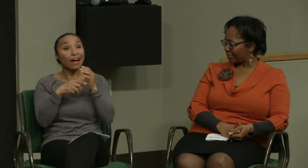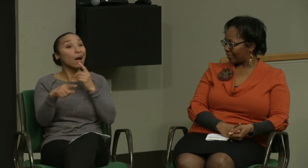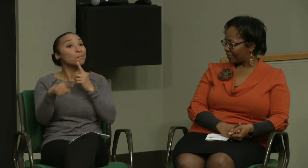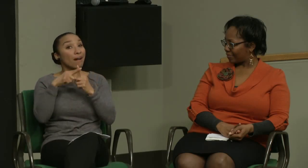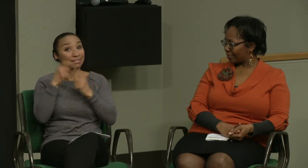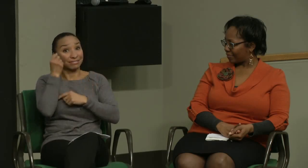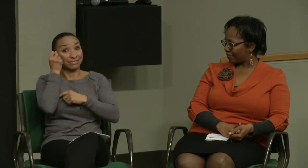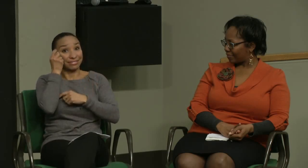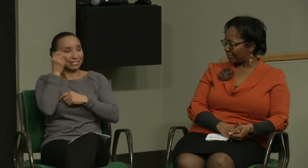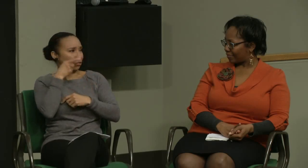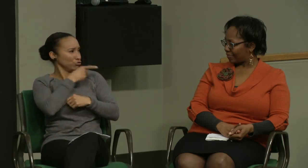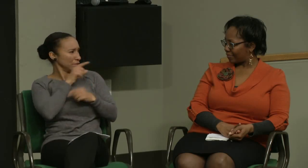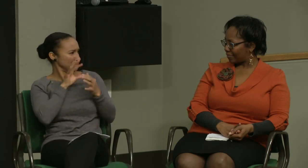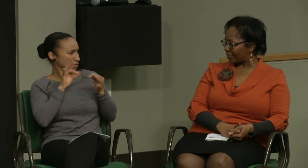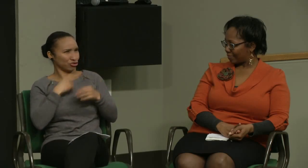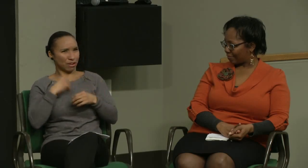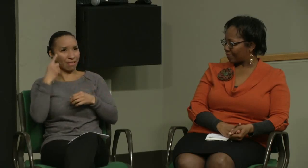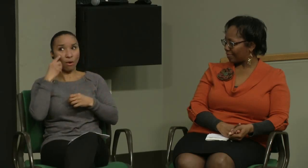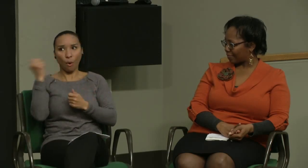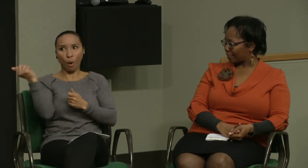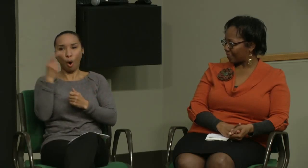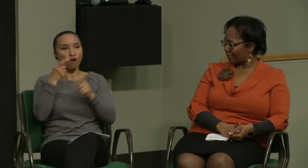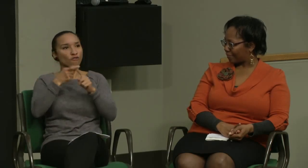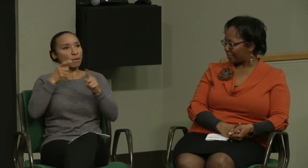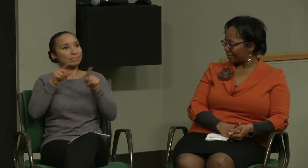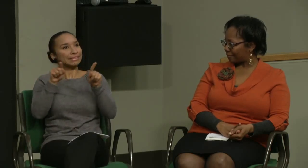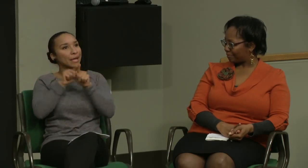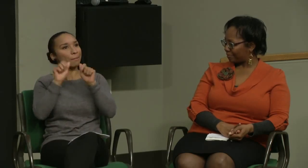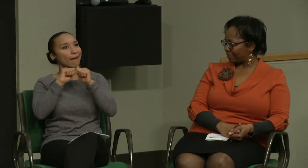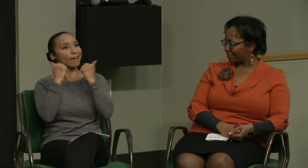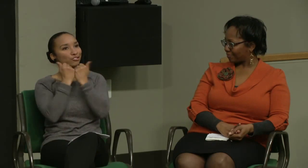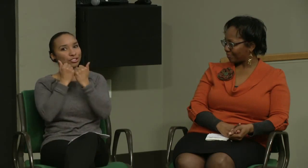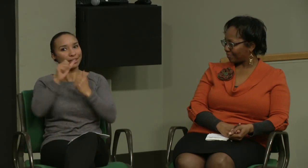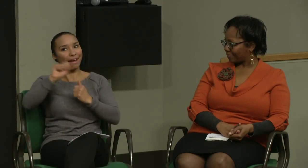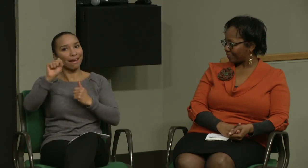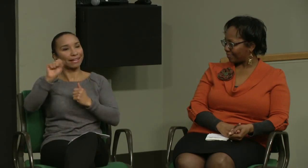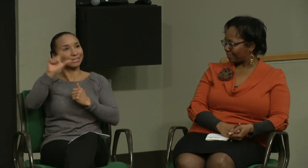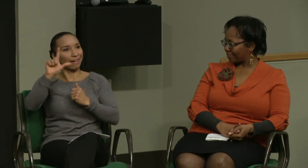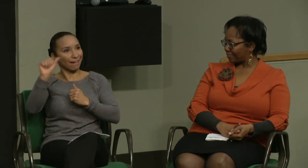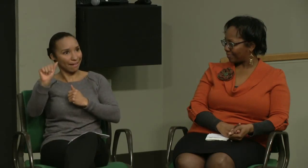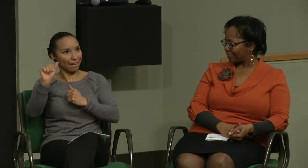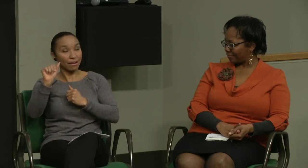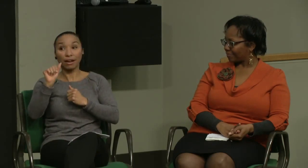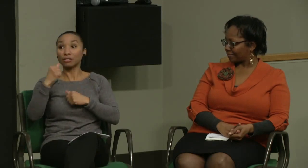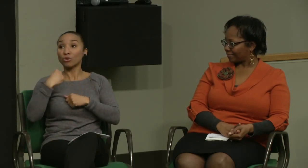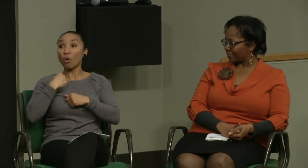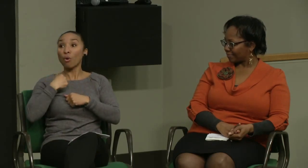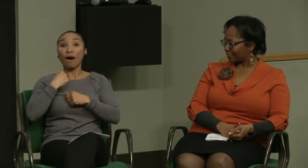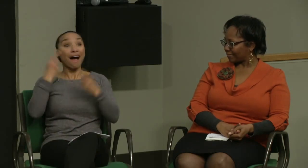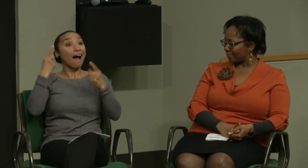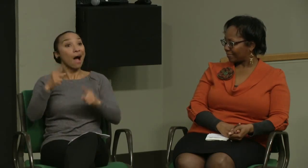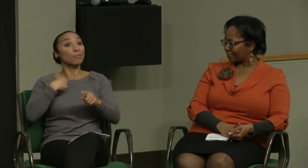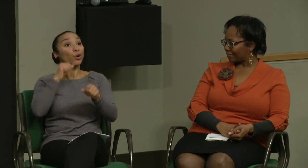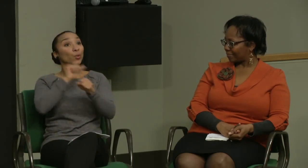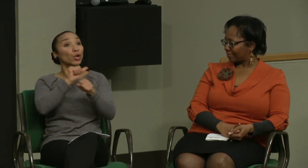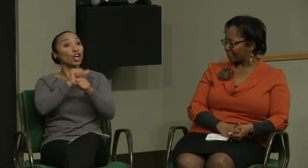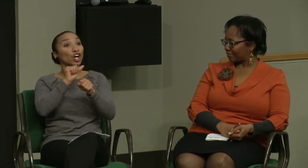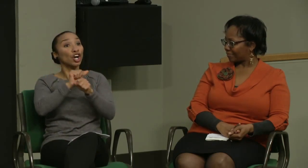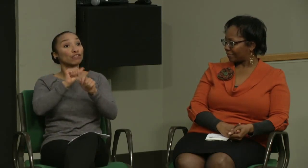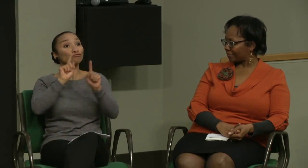This is something we had consensus on. But as Katrina mentioned, we all were working within the same agency, SLA, and it